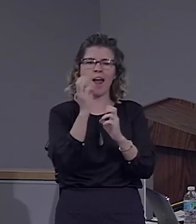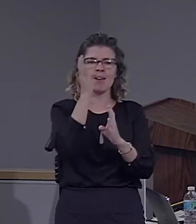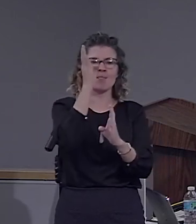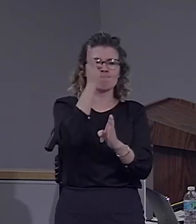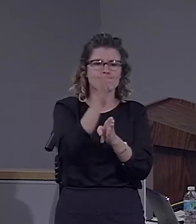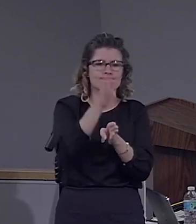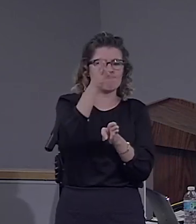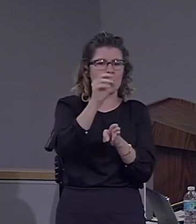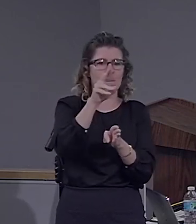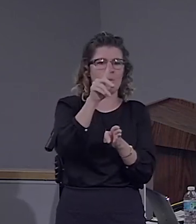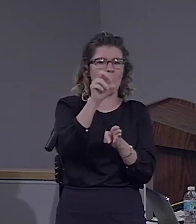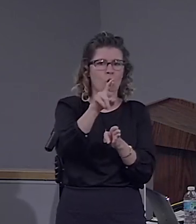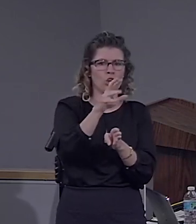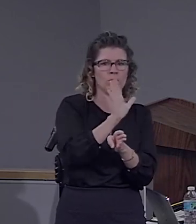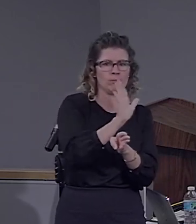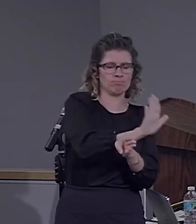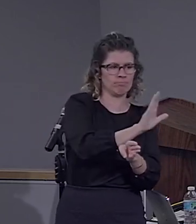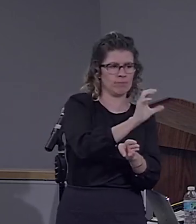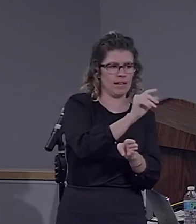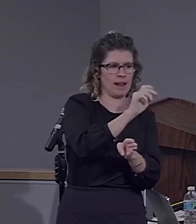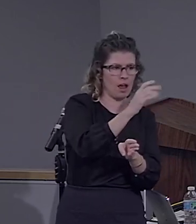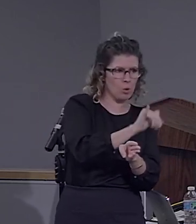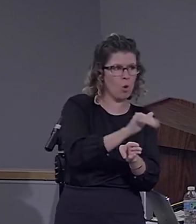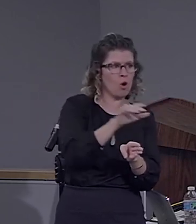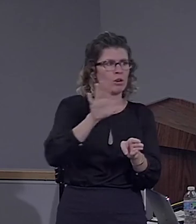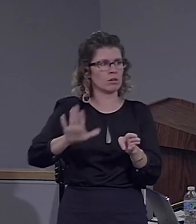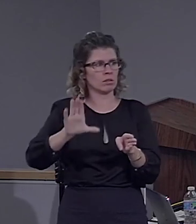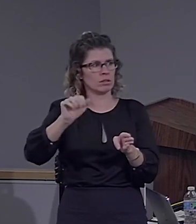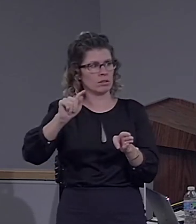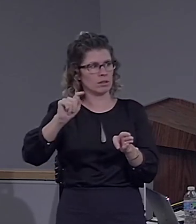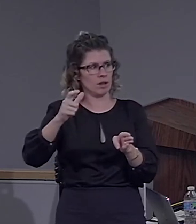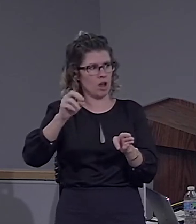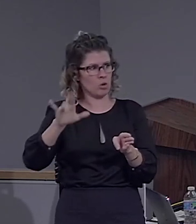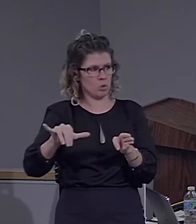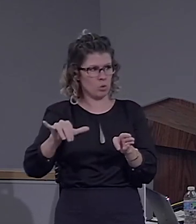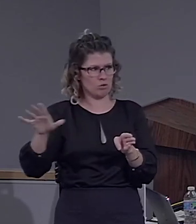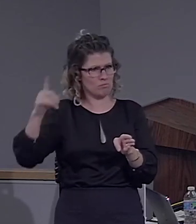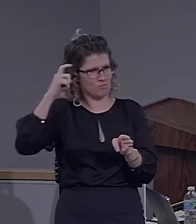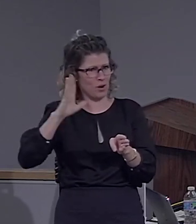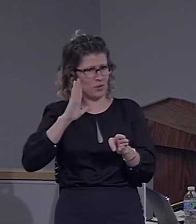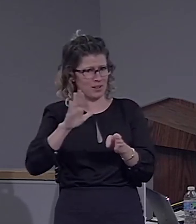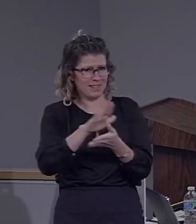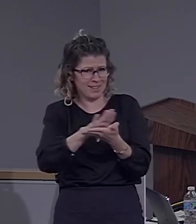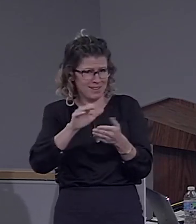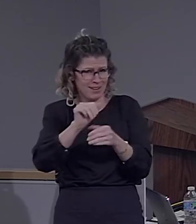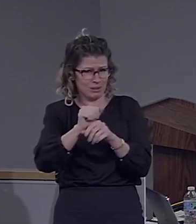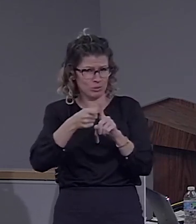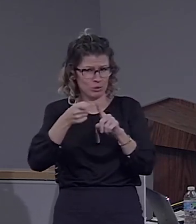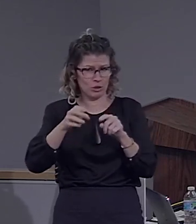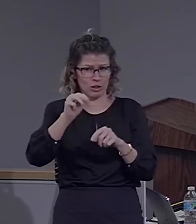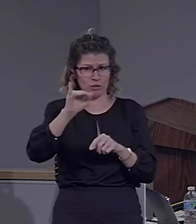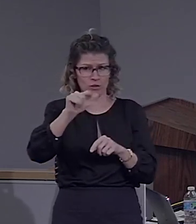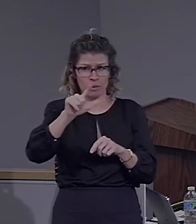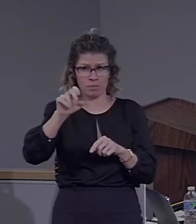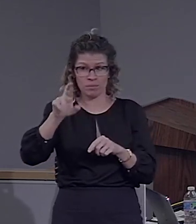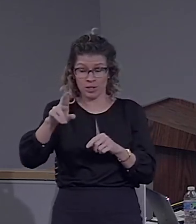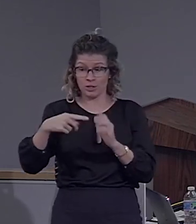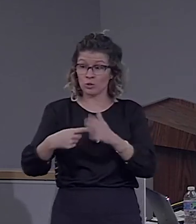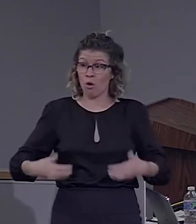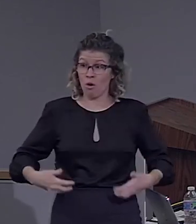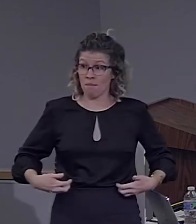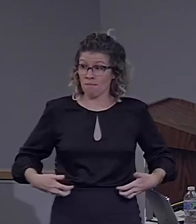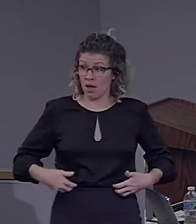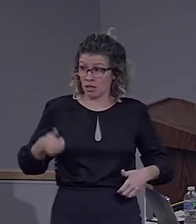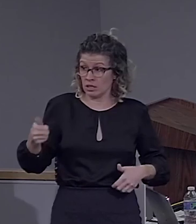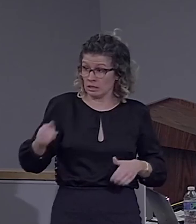needs to create a border between categories. So there's been nice work that Miller, for instance, showing that monkeys can learn